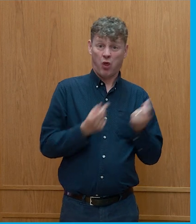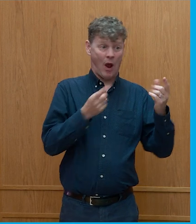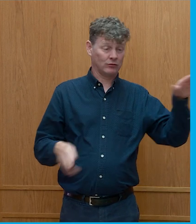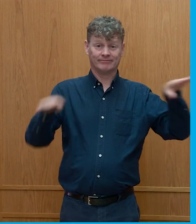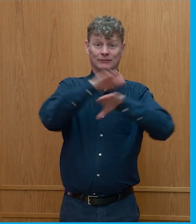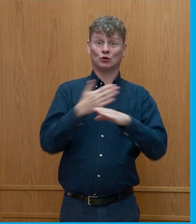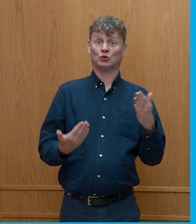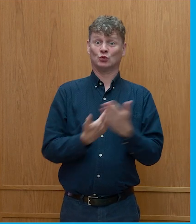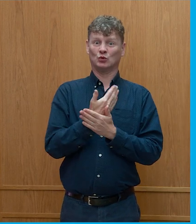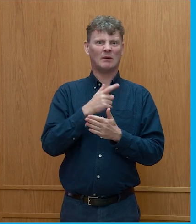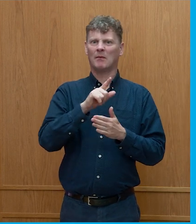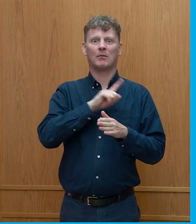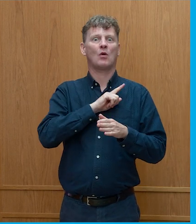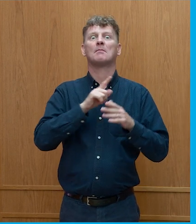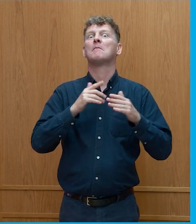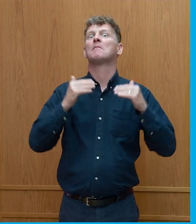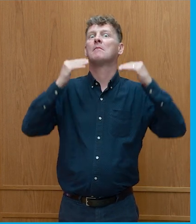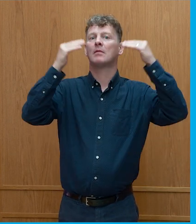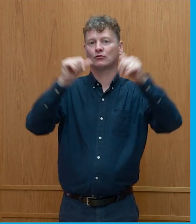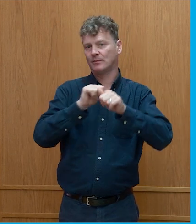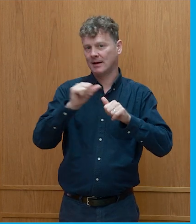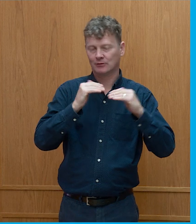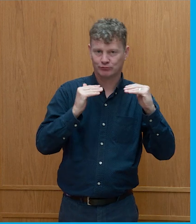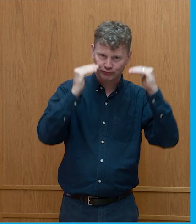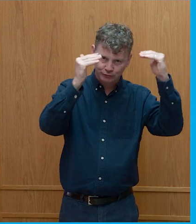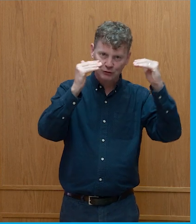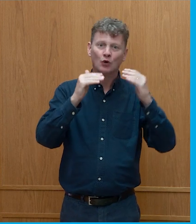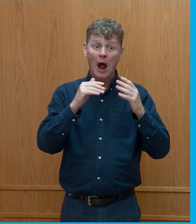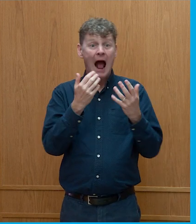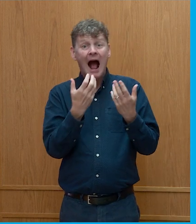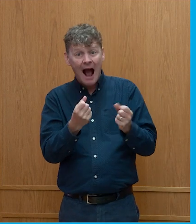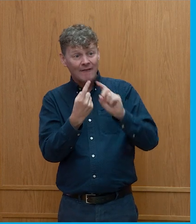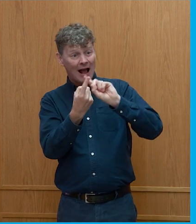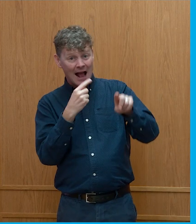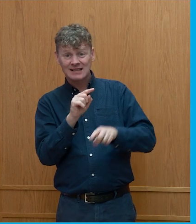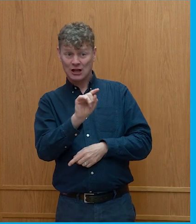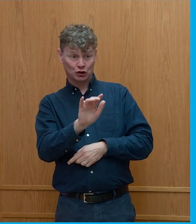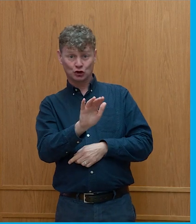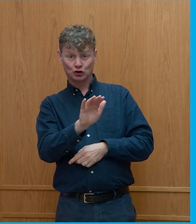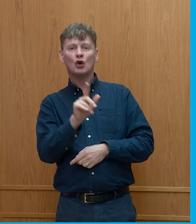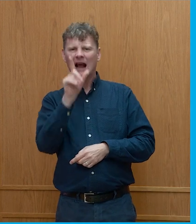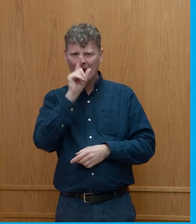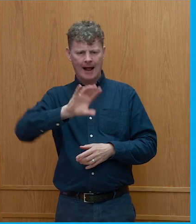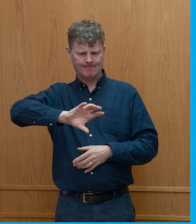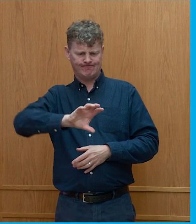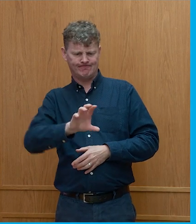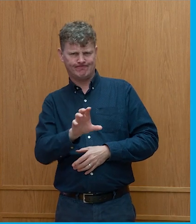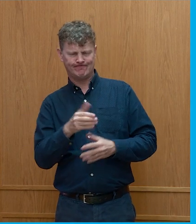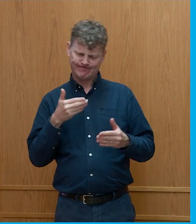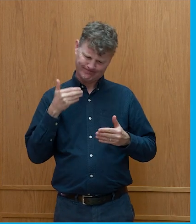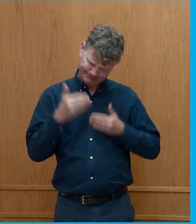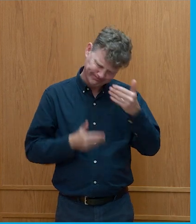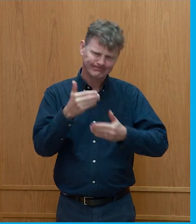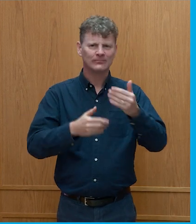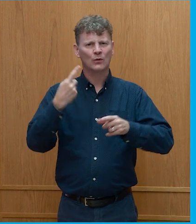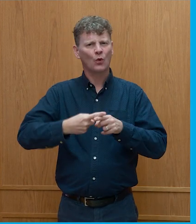more efficient. So when you know the answer I think there is that opportunity to accelerate processes very quickly and we